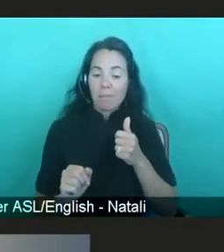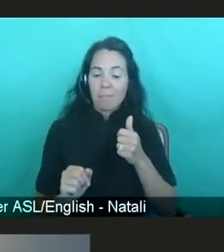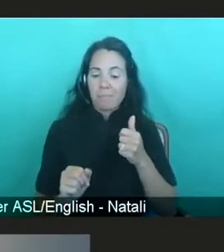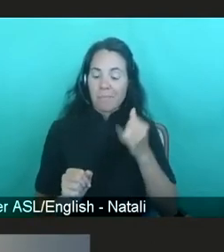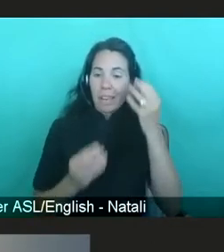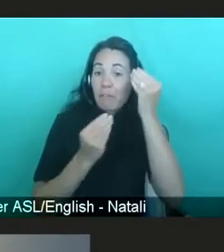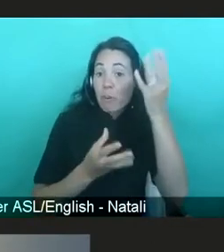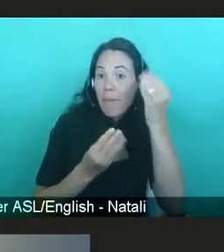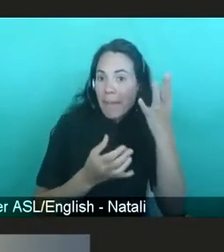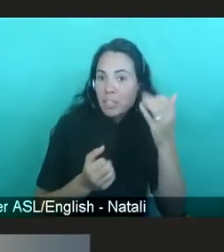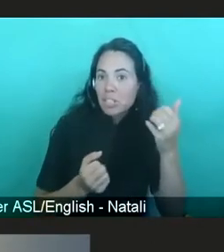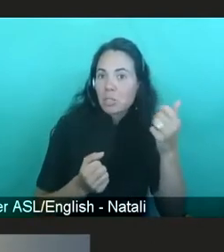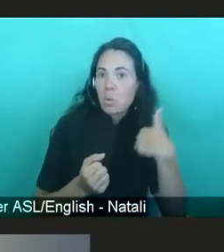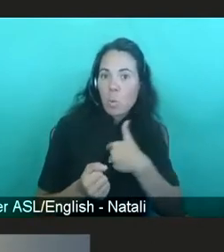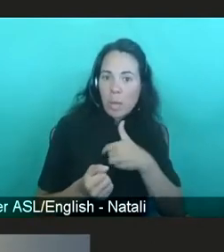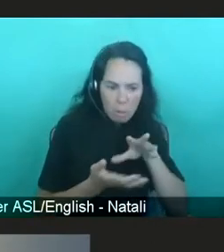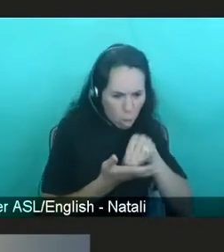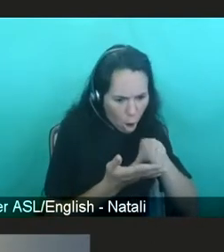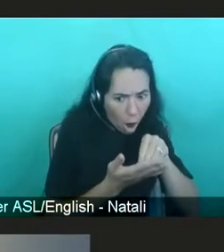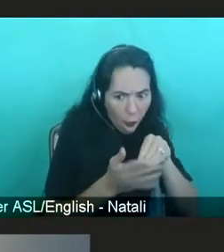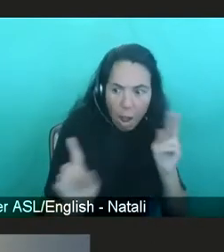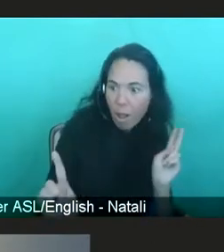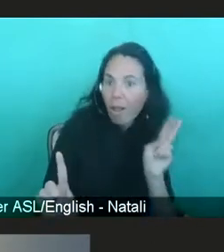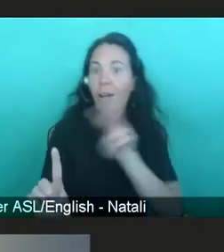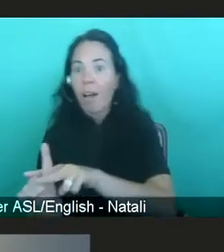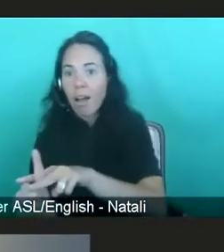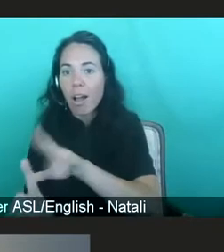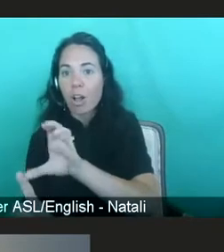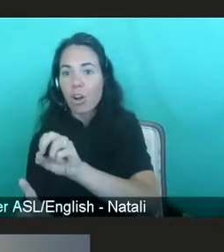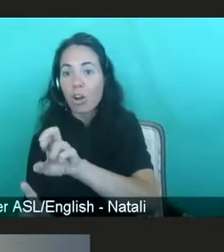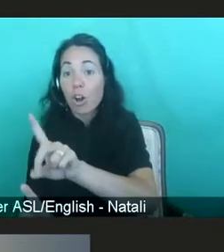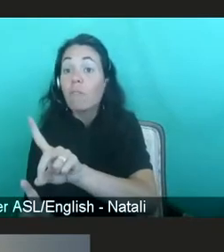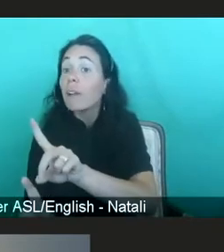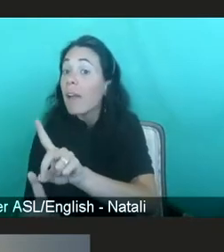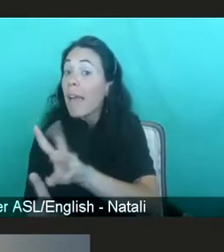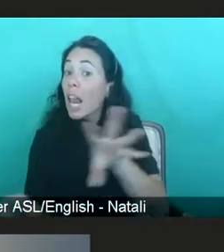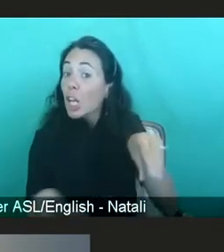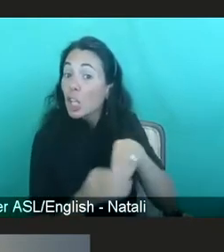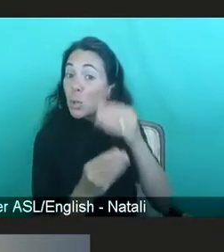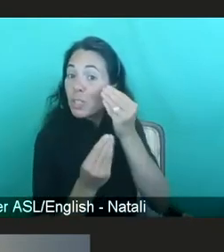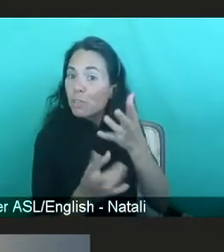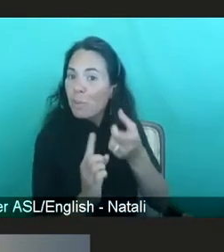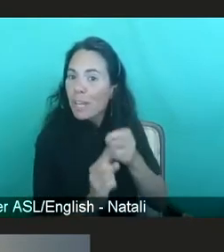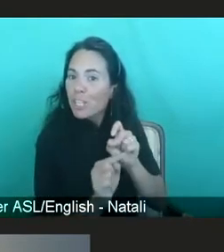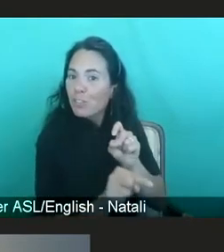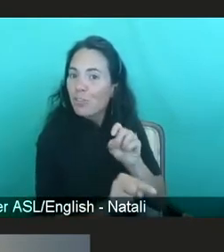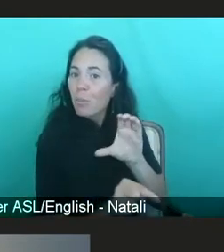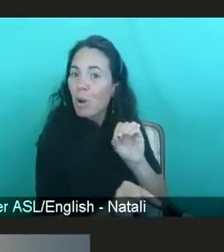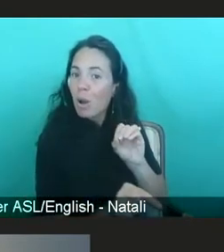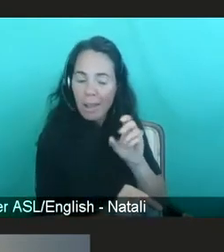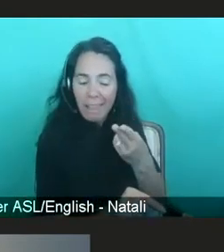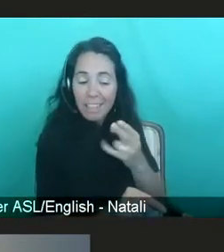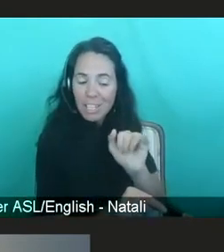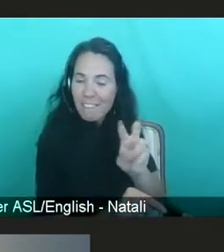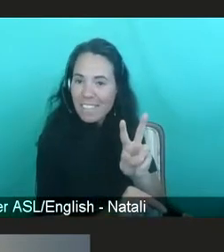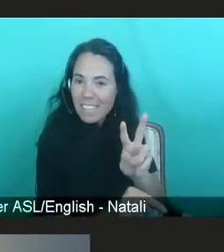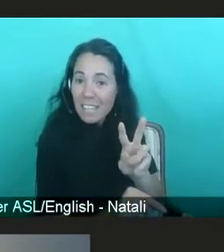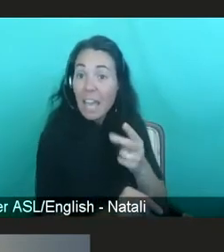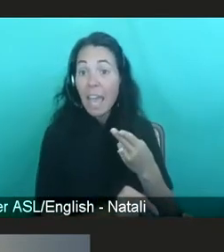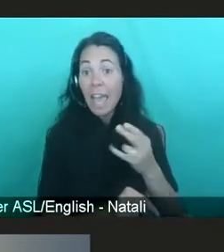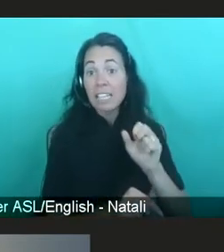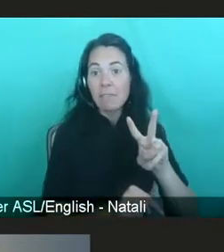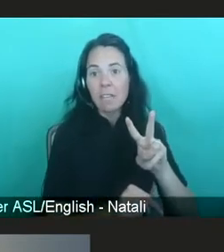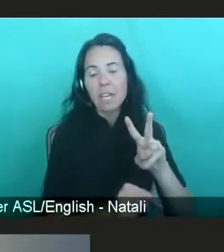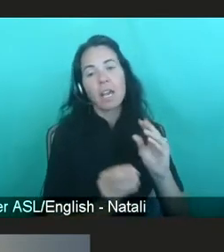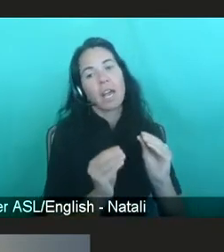And, you know, to answer you a little bit more directly, HIV is a much more complicated virus to respond to. The